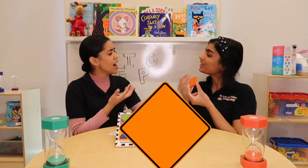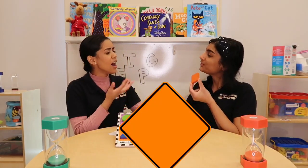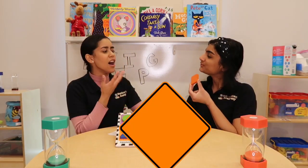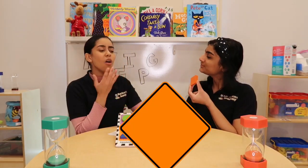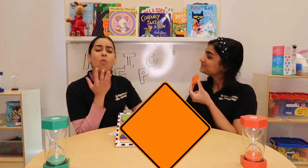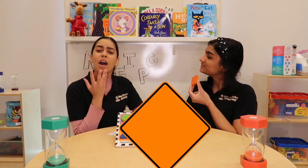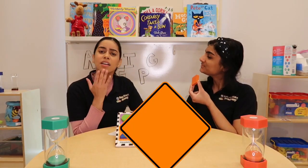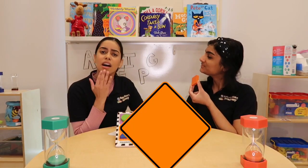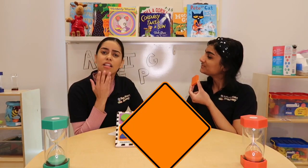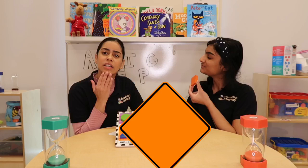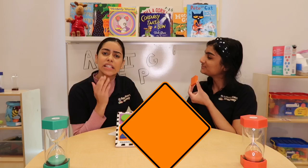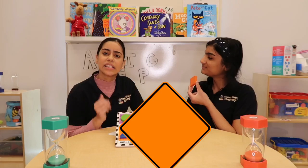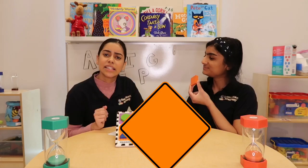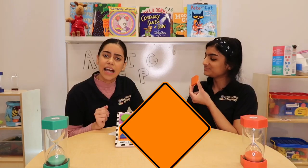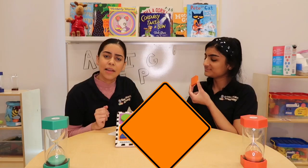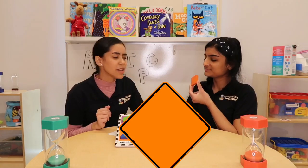What color is the diamond?